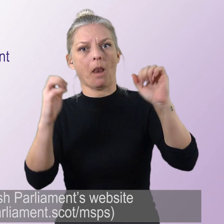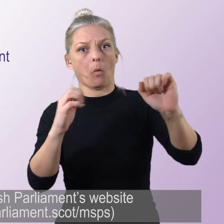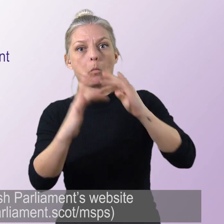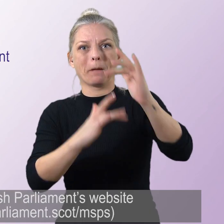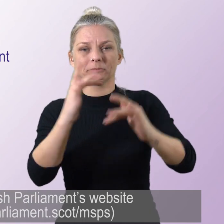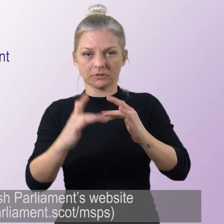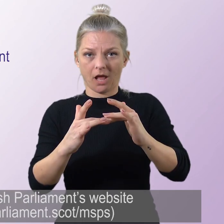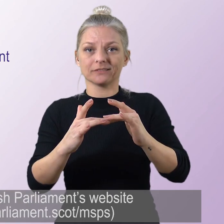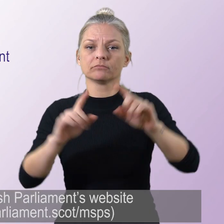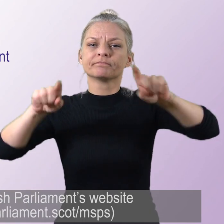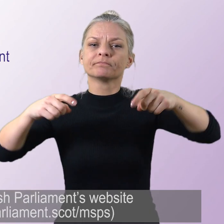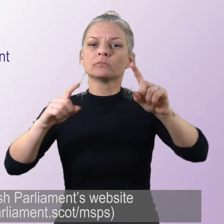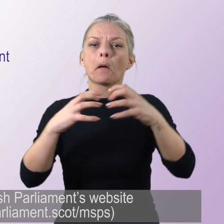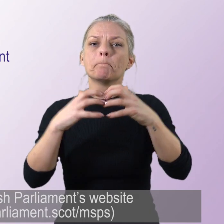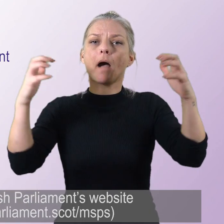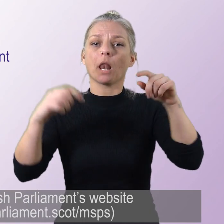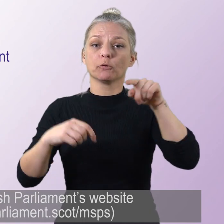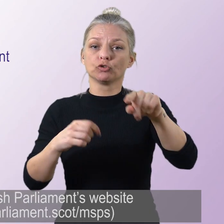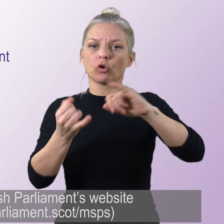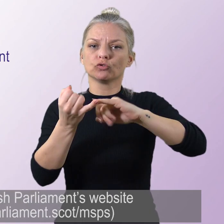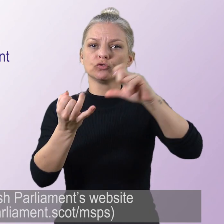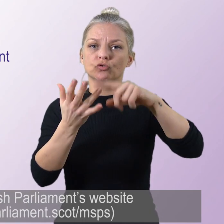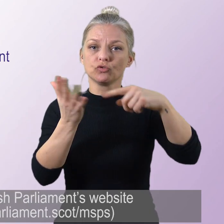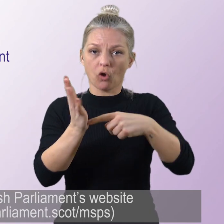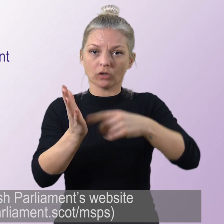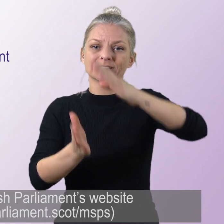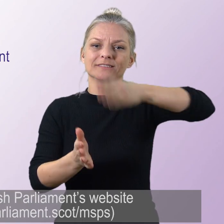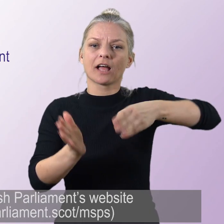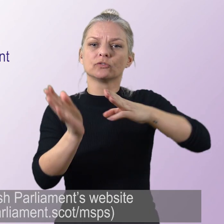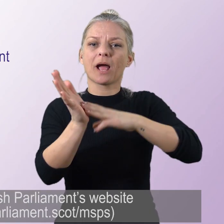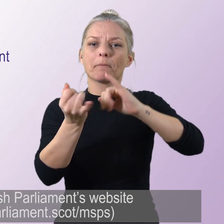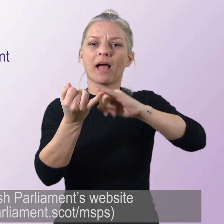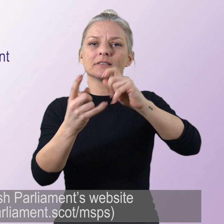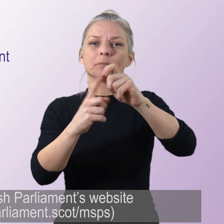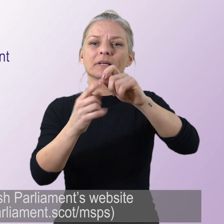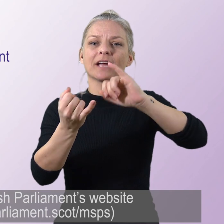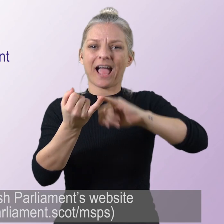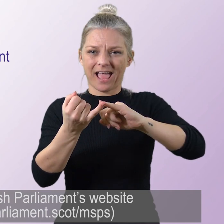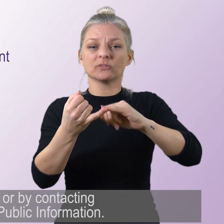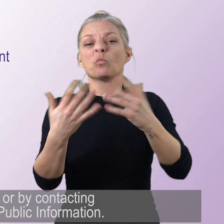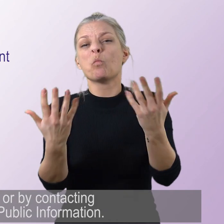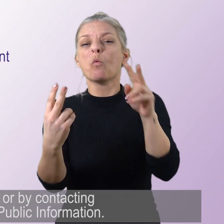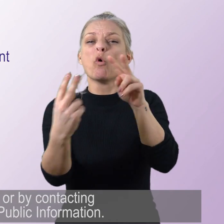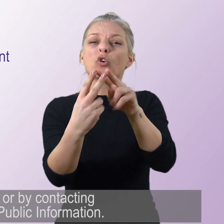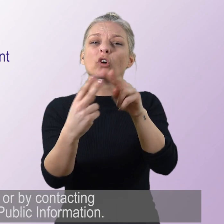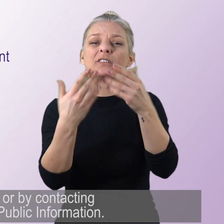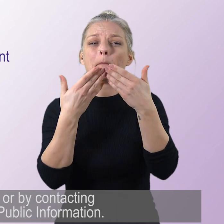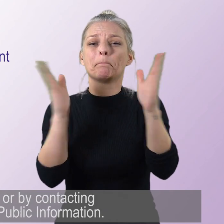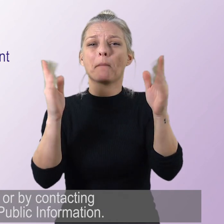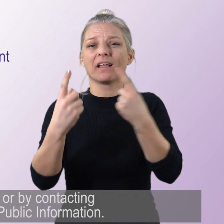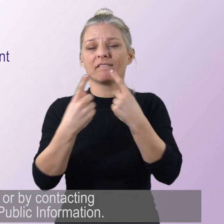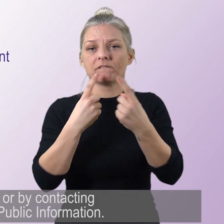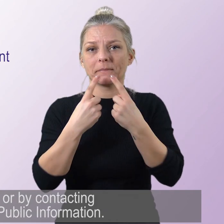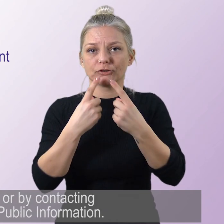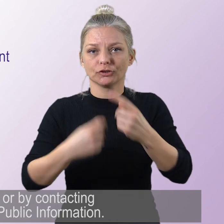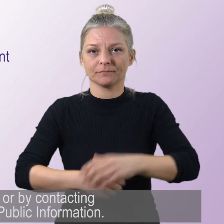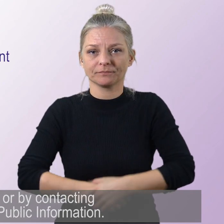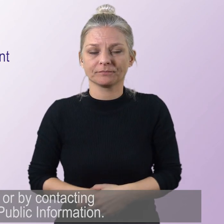postcode search on the Scottish Parliament's website, parliament.scot.msp or by contacting public